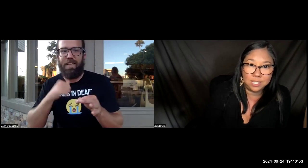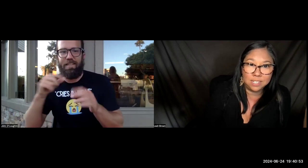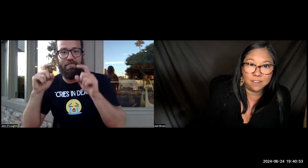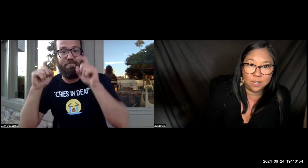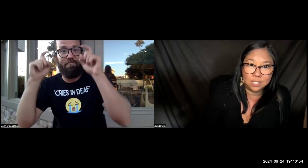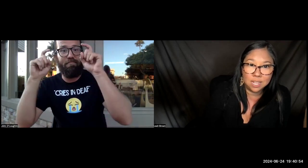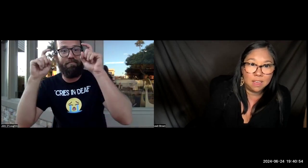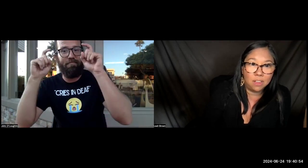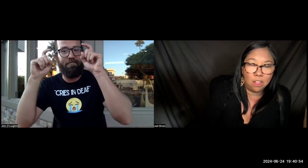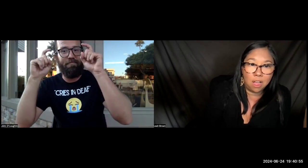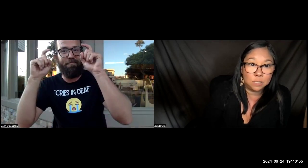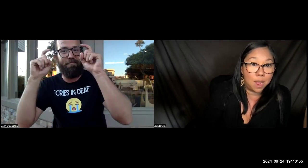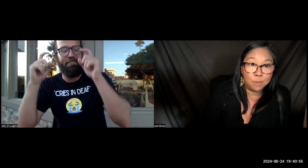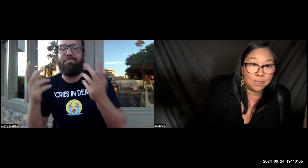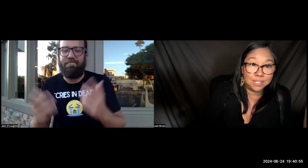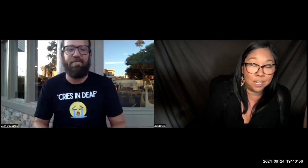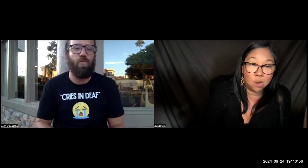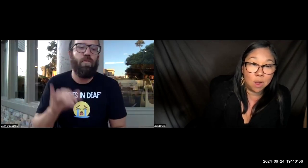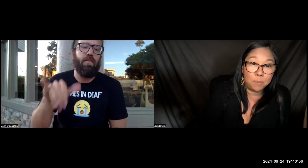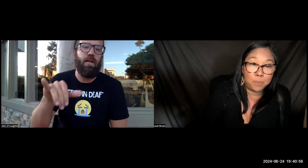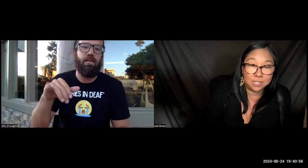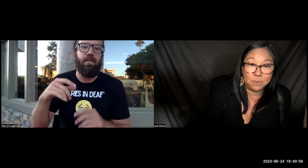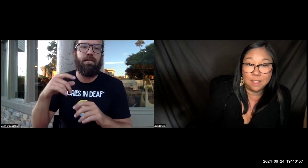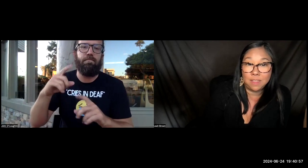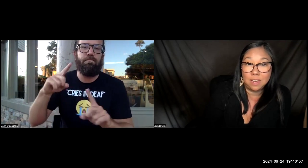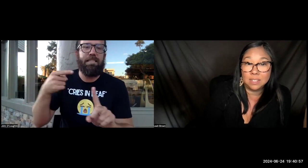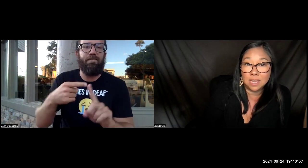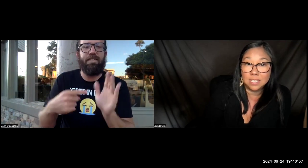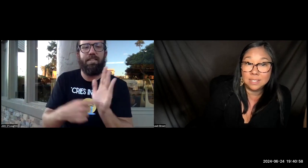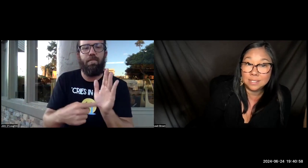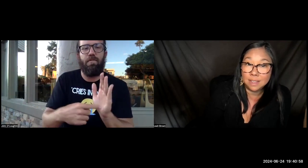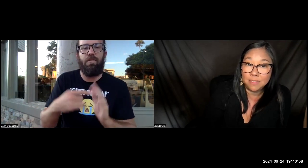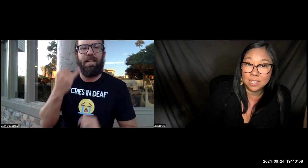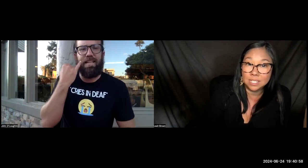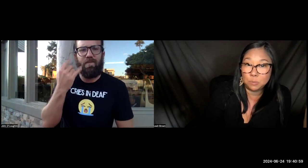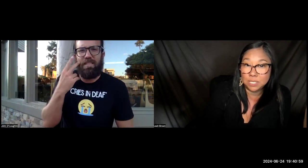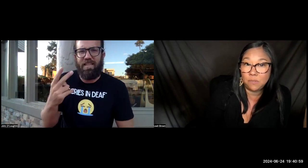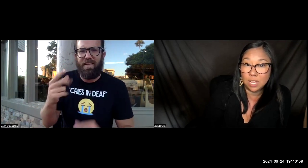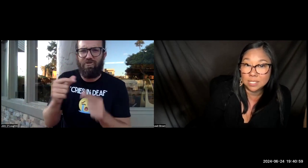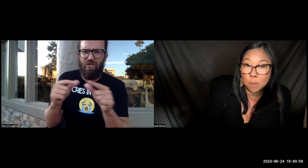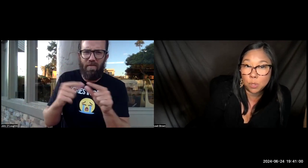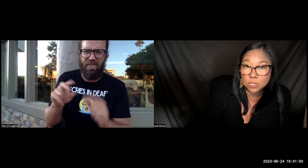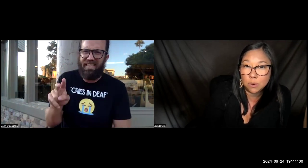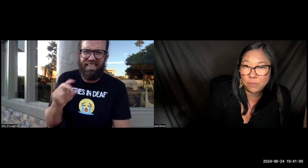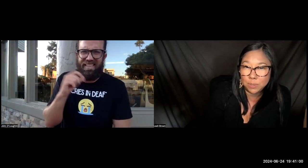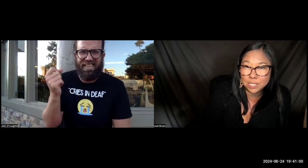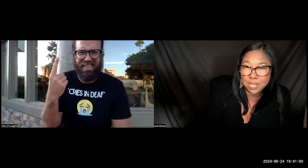see the difference? The clause, my eyebrows didn't go up because it was at the end of the sentence. And that's a specific example. So if you see